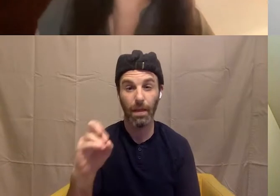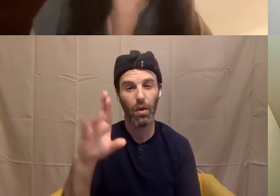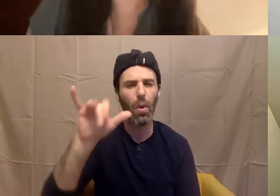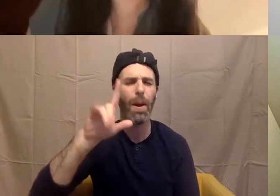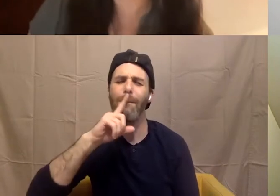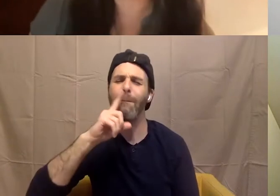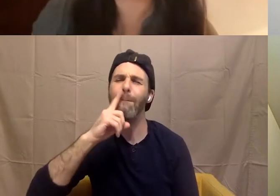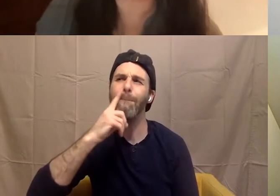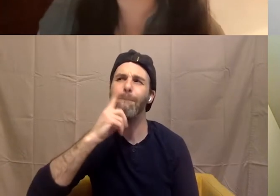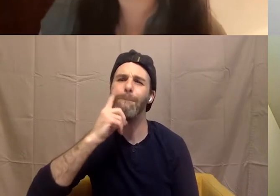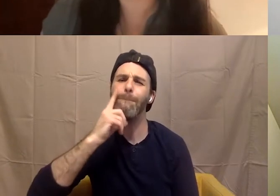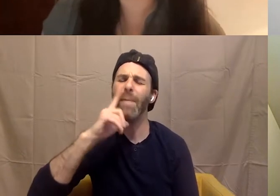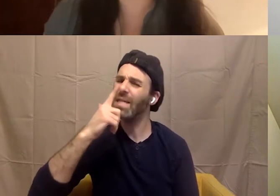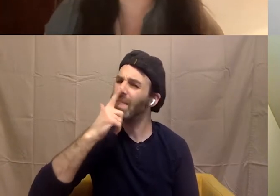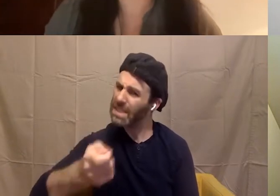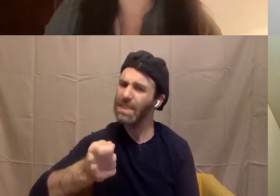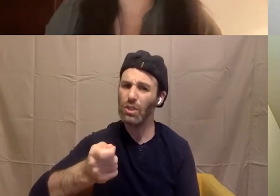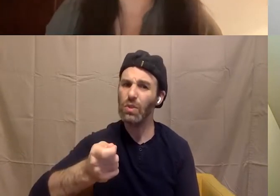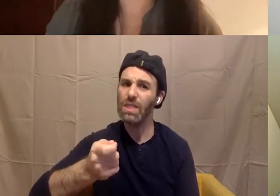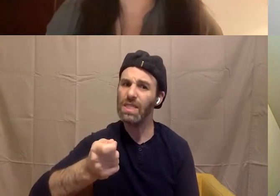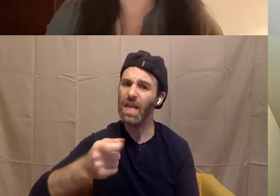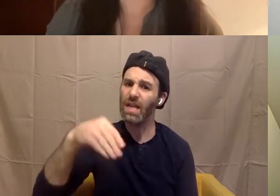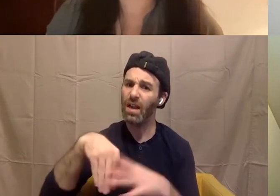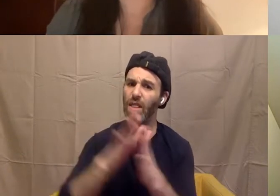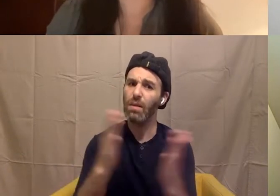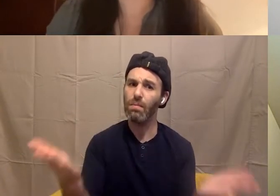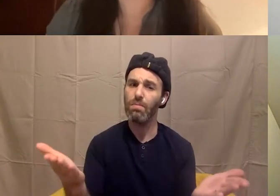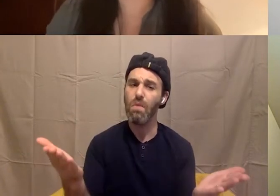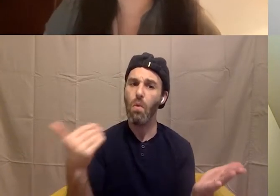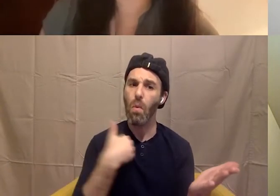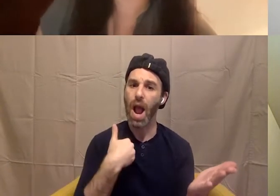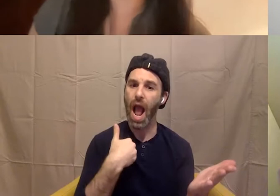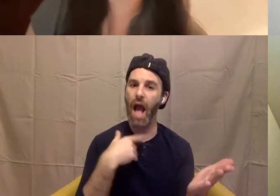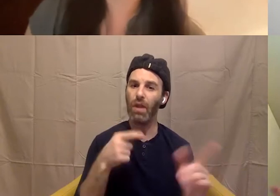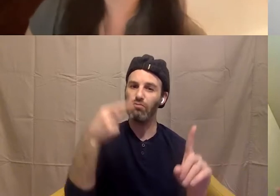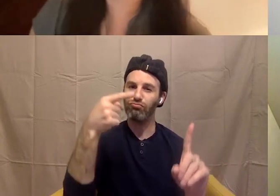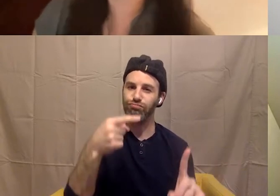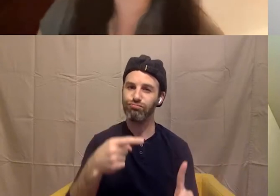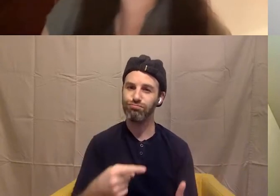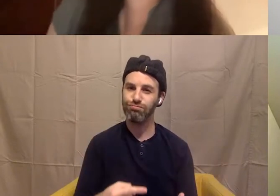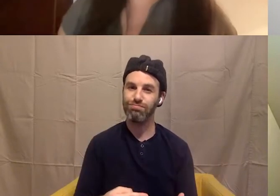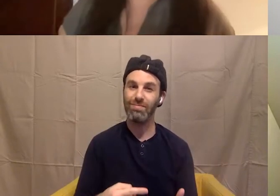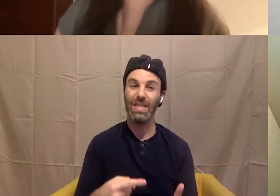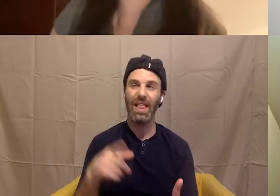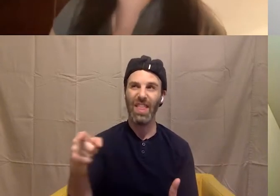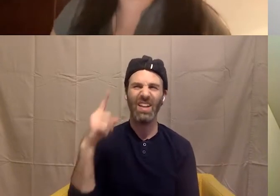so it's interesting that we have in the book like a little sort of like a bullet point thing, which I'm sure Bianca helped me write, which is